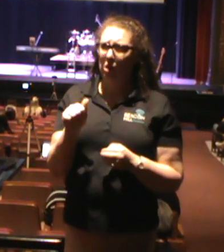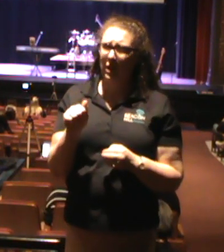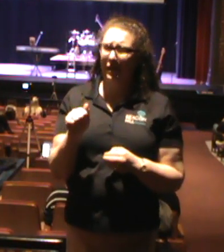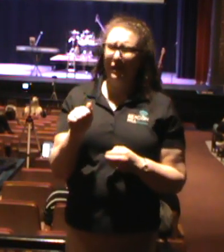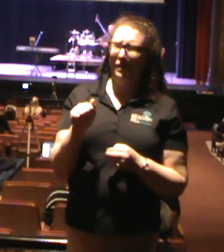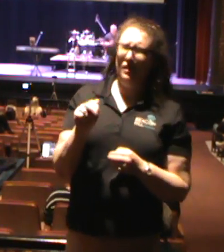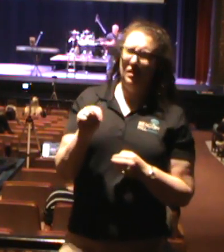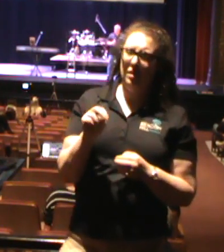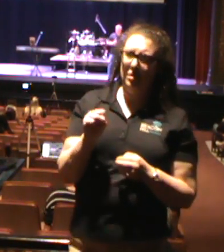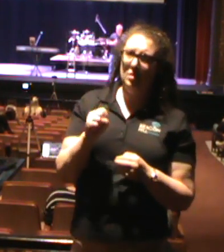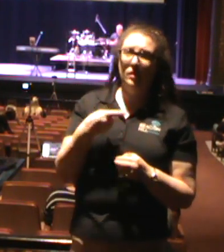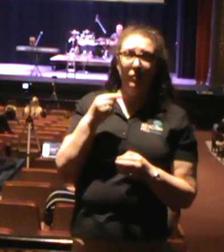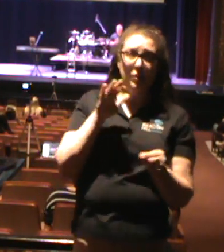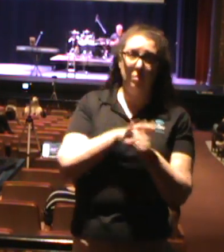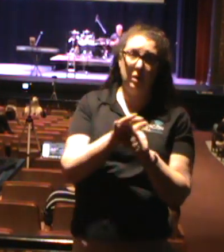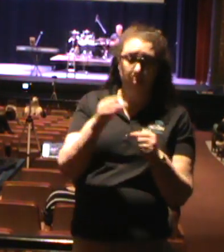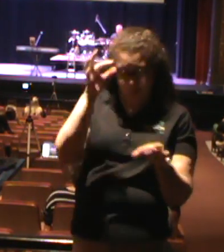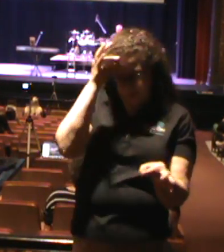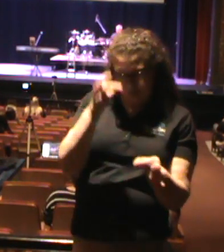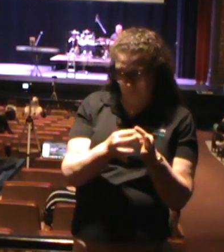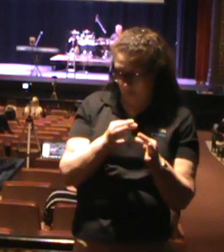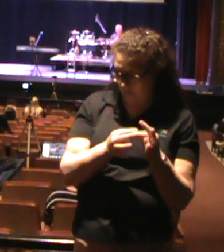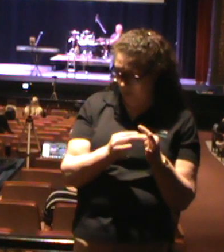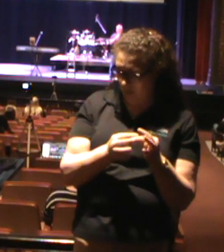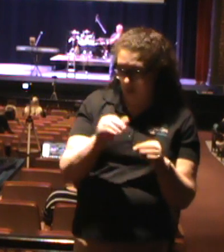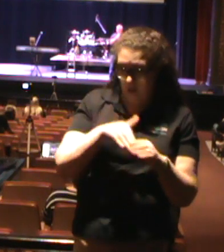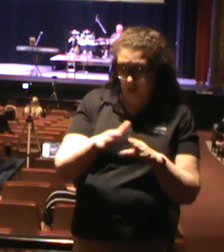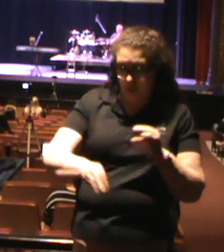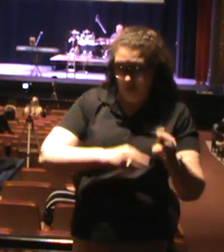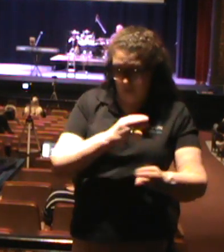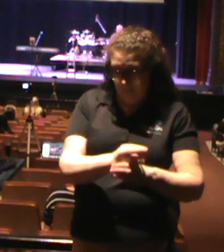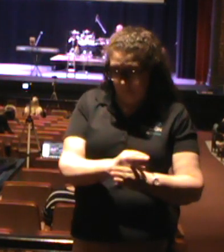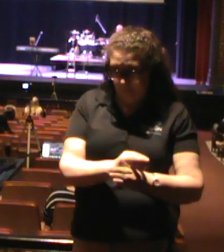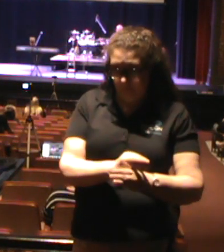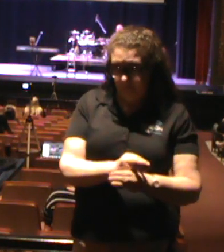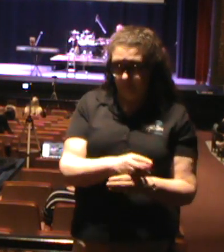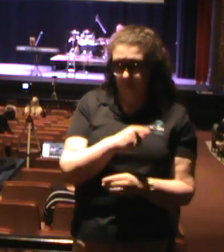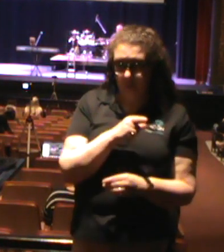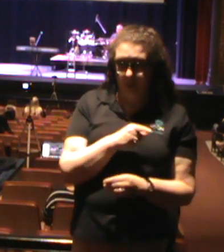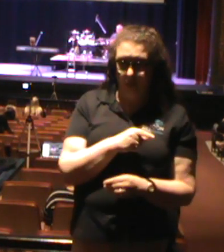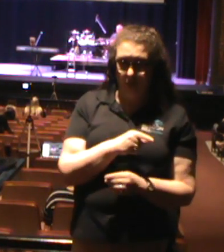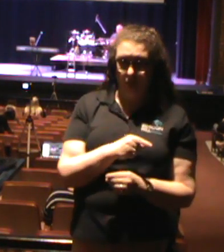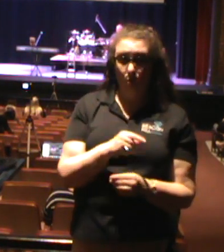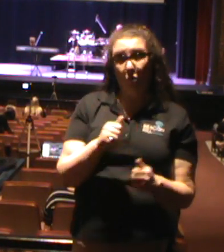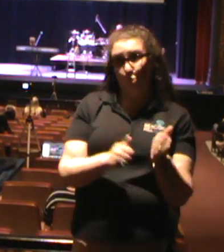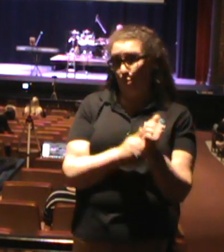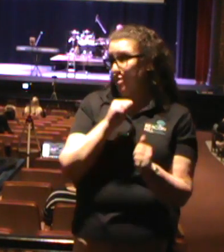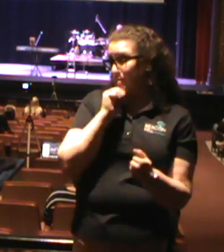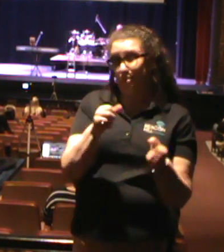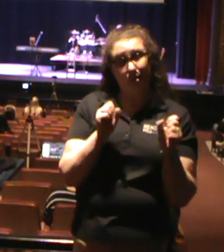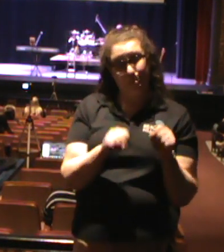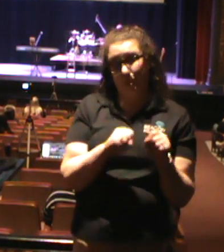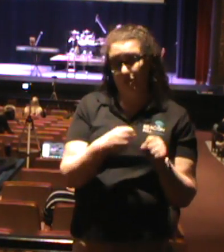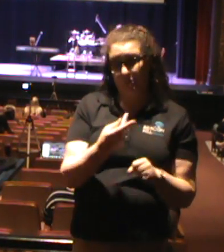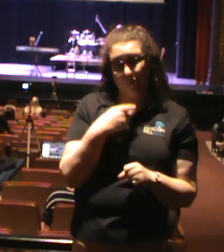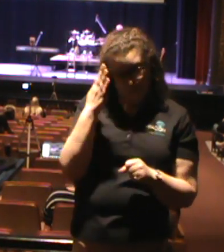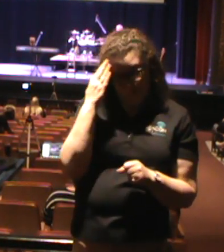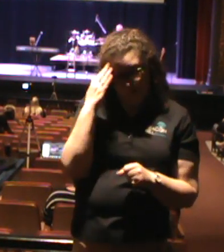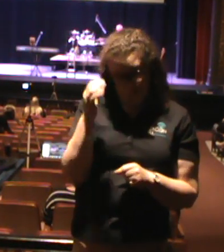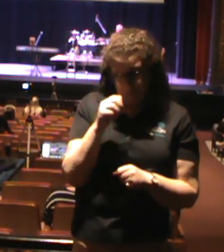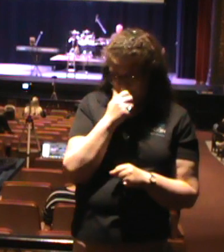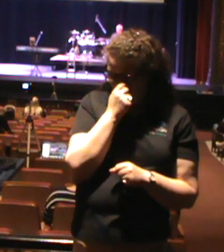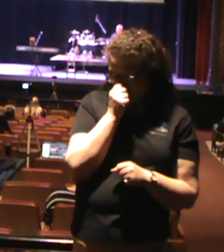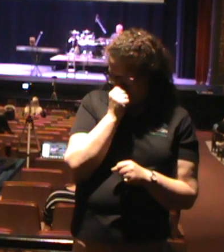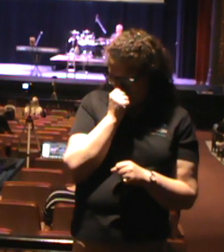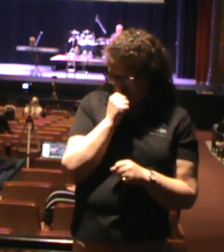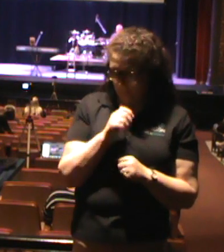If you were completely faithful out in this world, which we know is not possible because we all have sinned and fall short of glory to God. You know that, right?